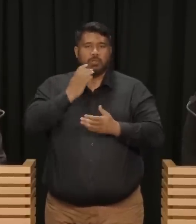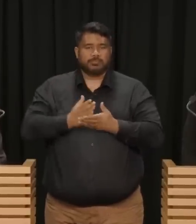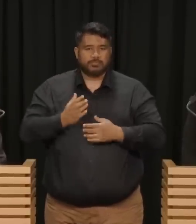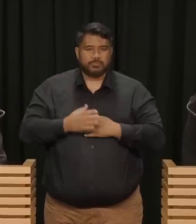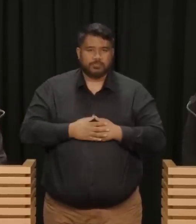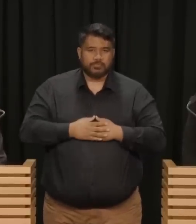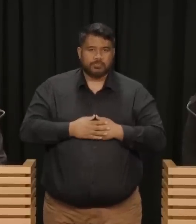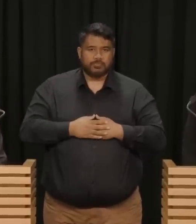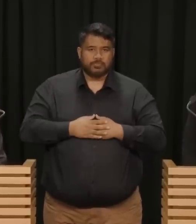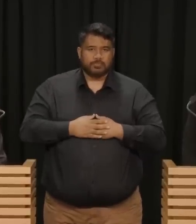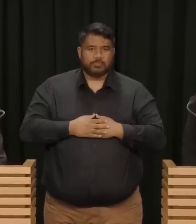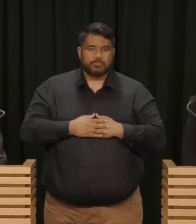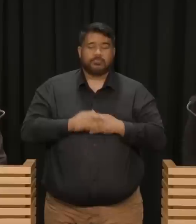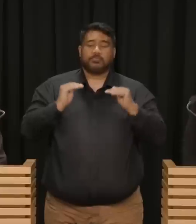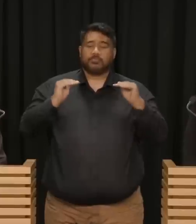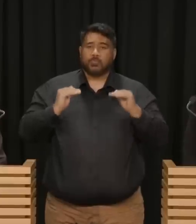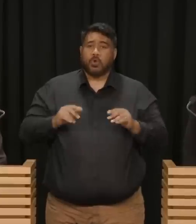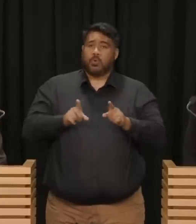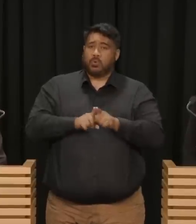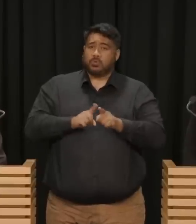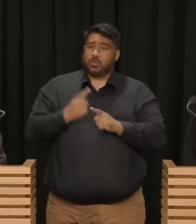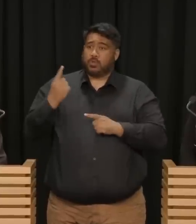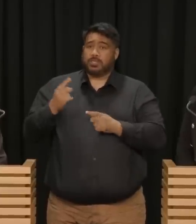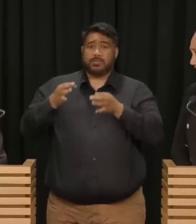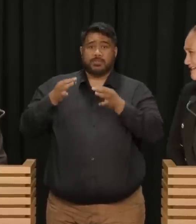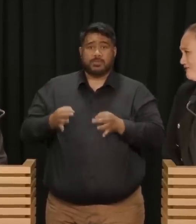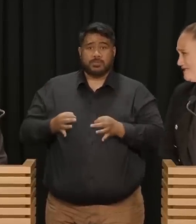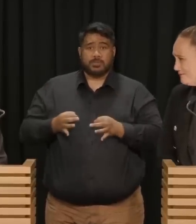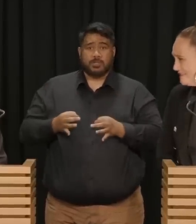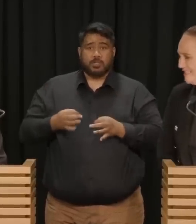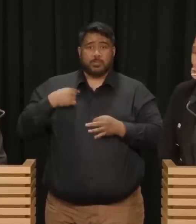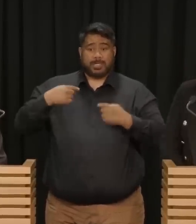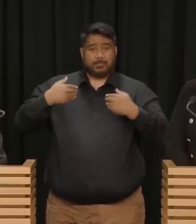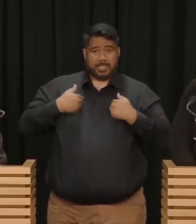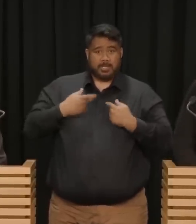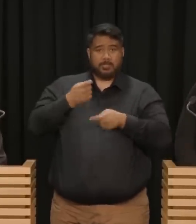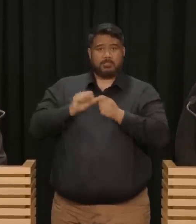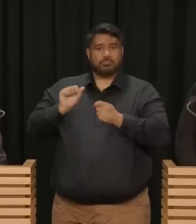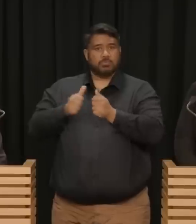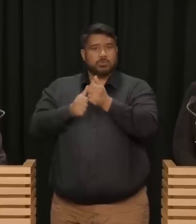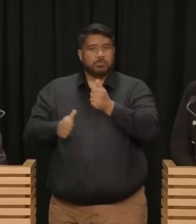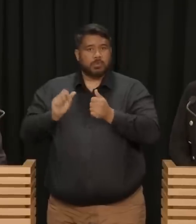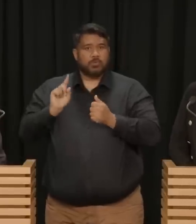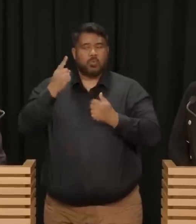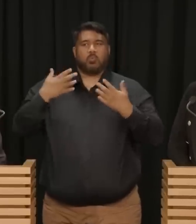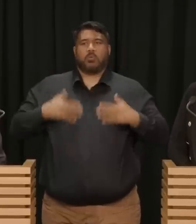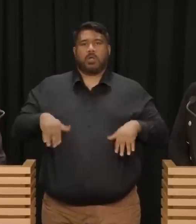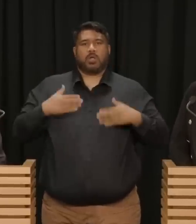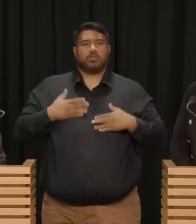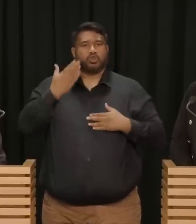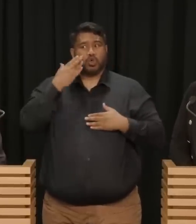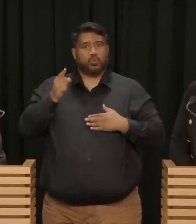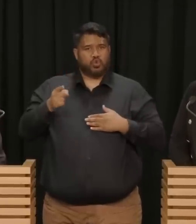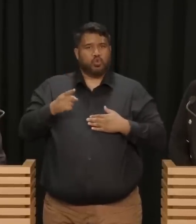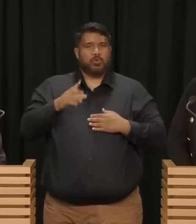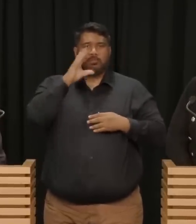want to acknowledge the fact that you've made the decision to choose me as your deputy. That shows a great deal of confidence